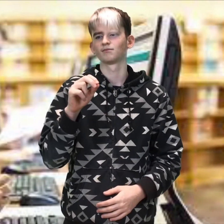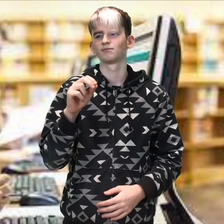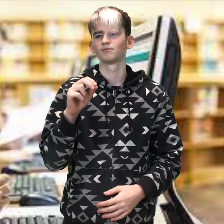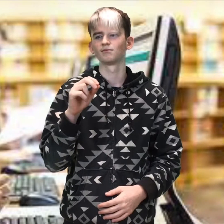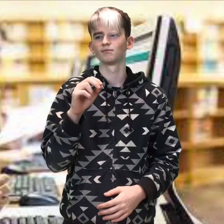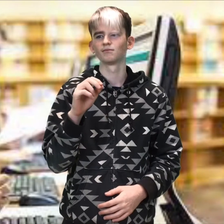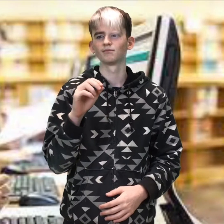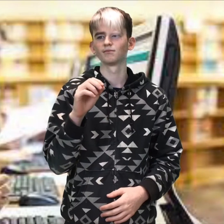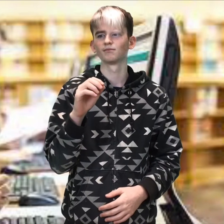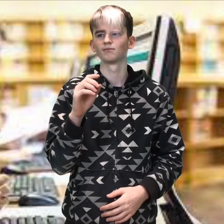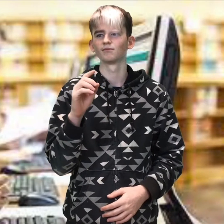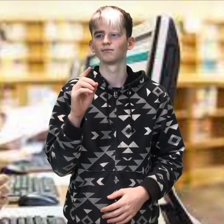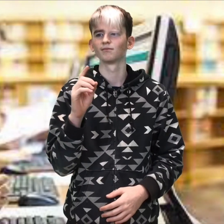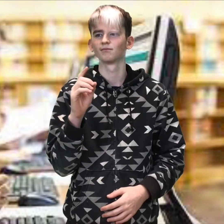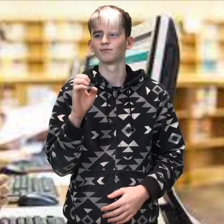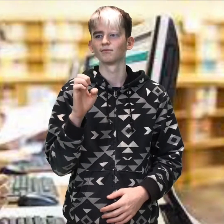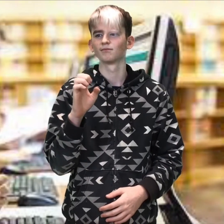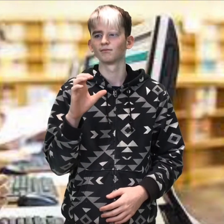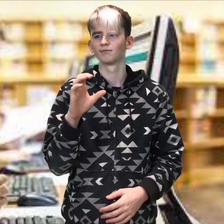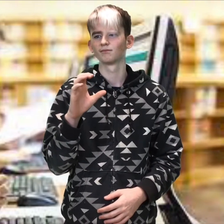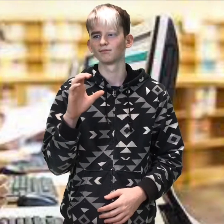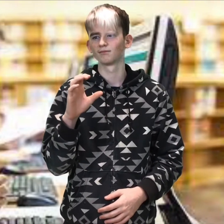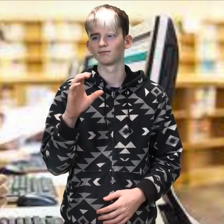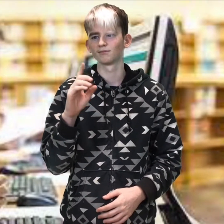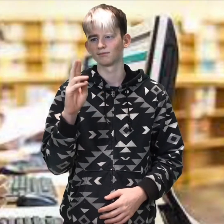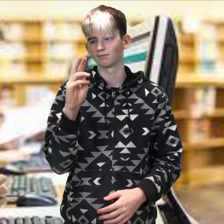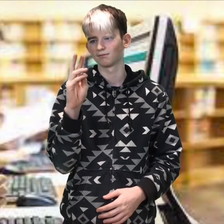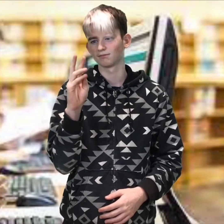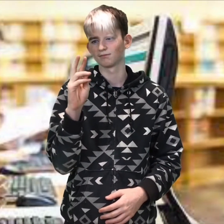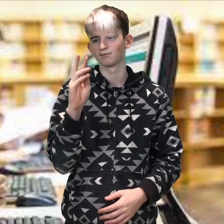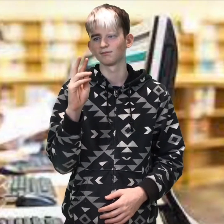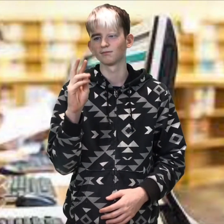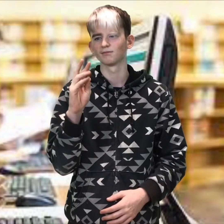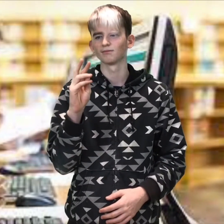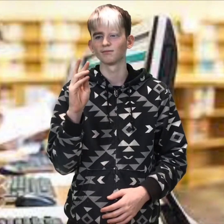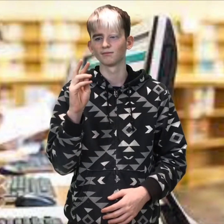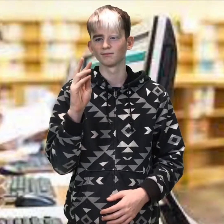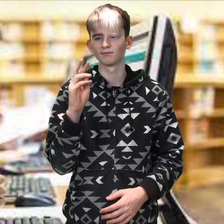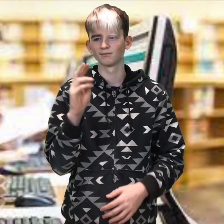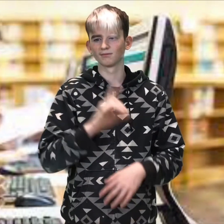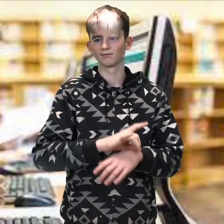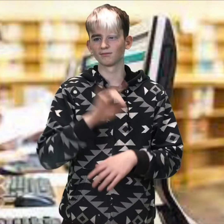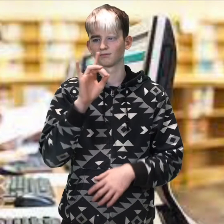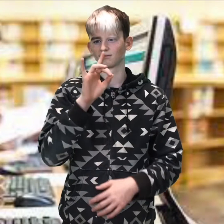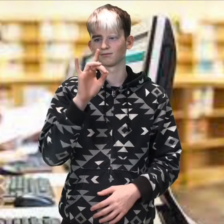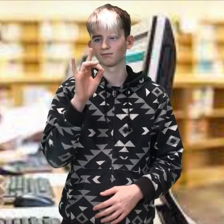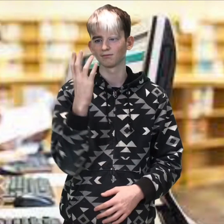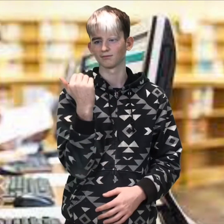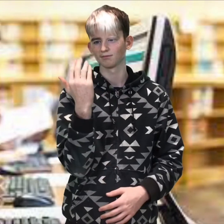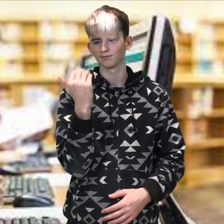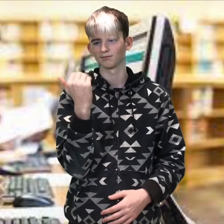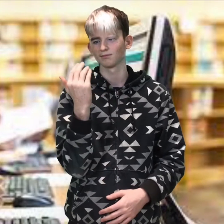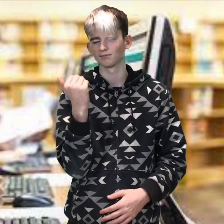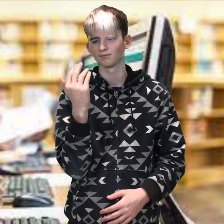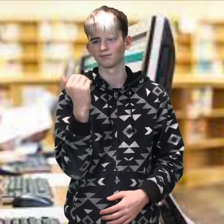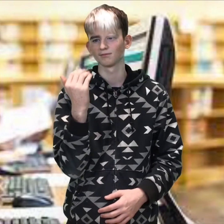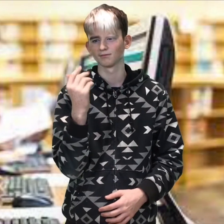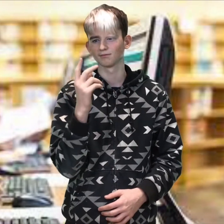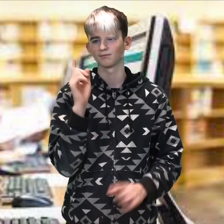and December 16th at 8.15pm.